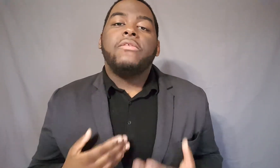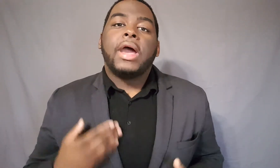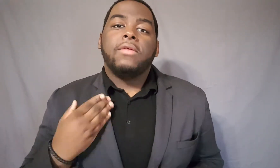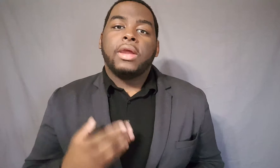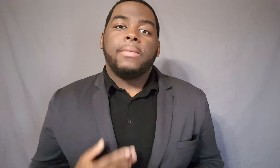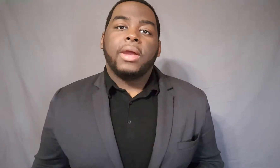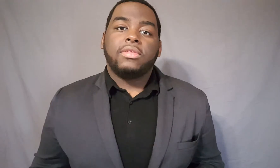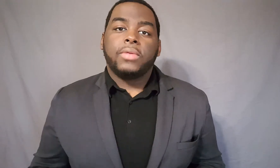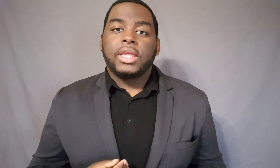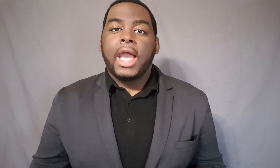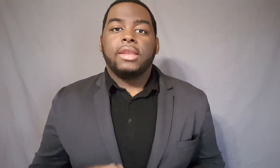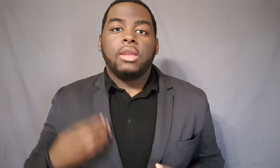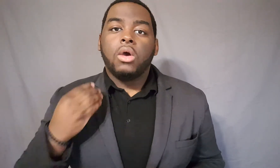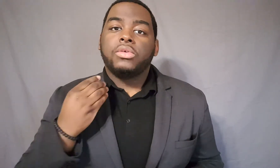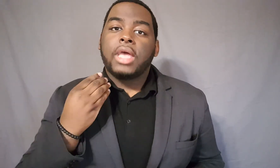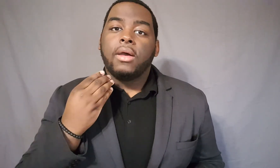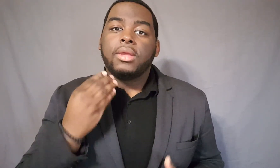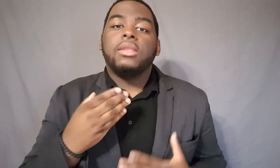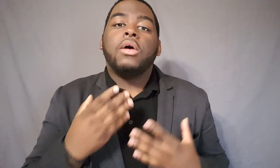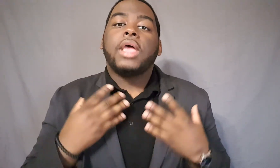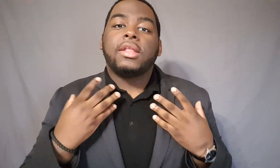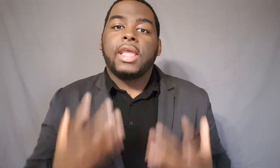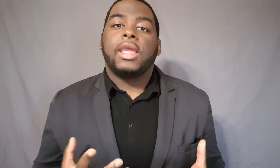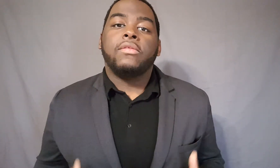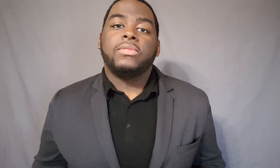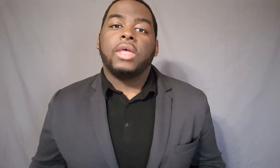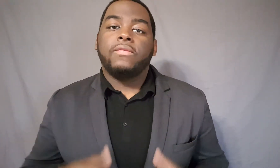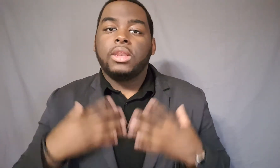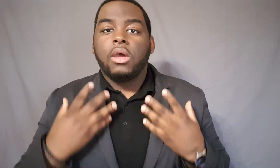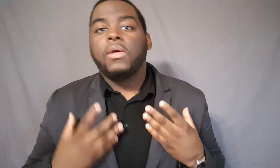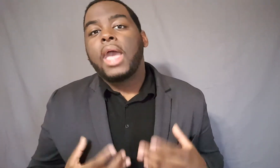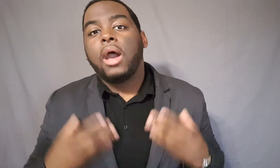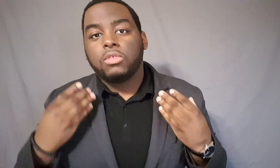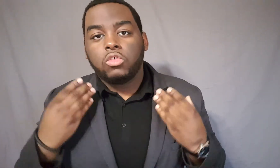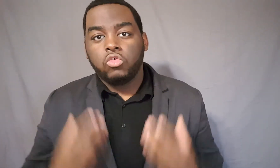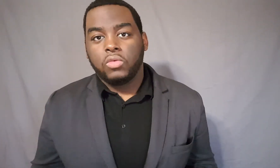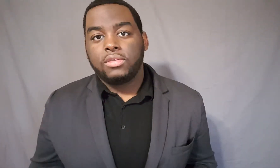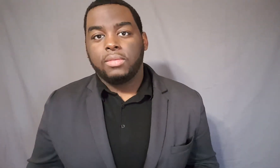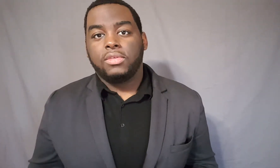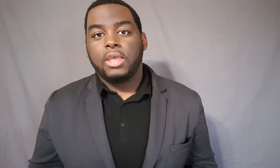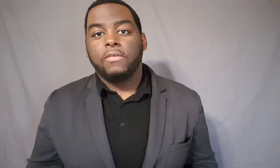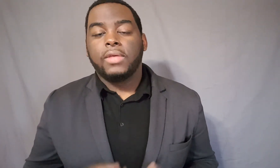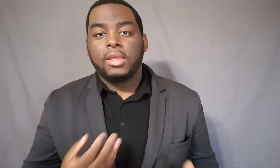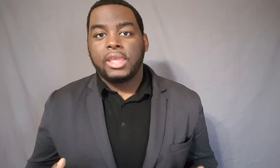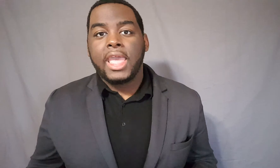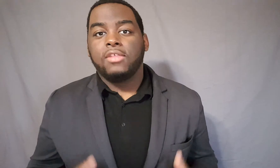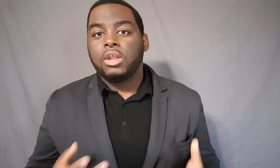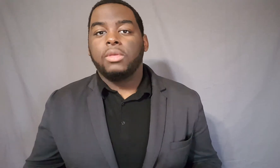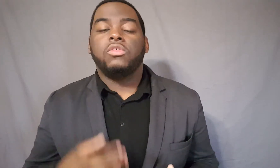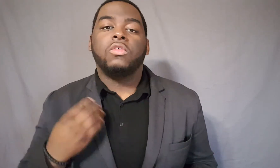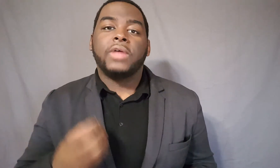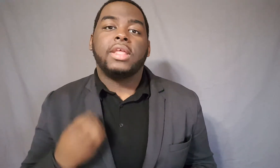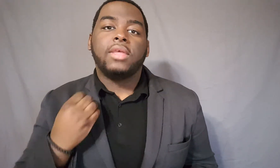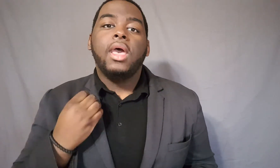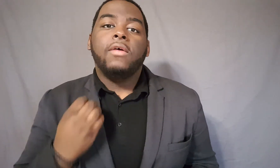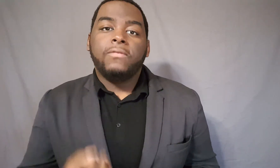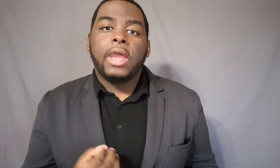find it very impressive when a guy knows how knows how to take care of himself and know how to dress himself. Again, gentlemen, she will find this very